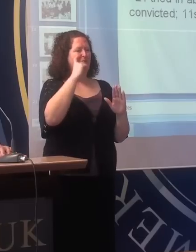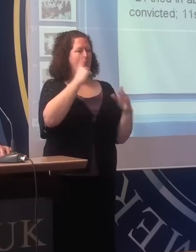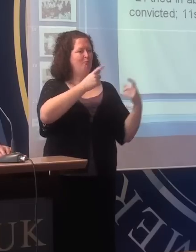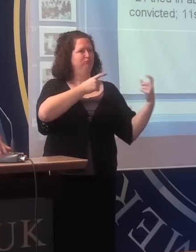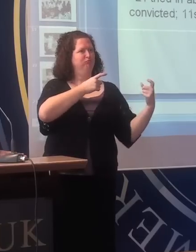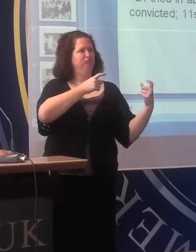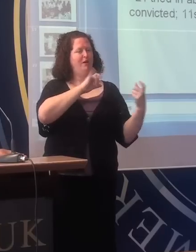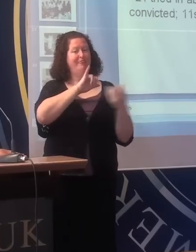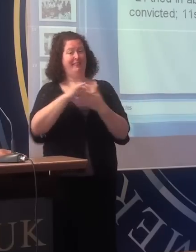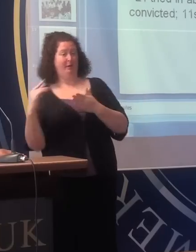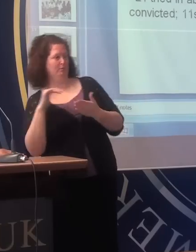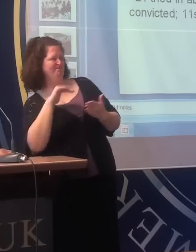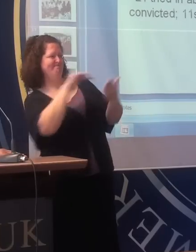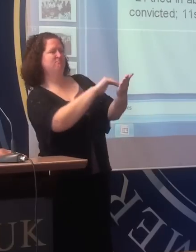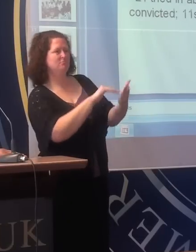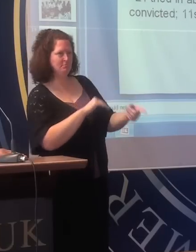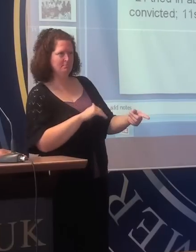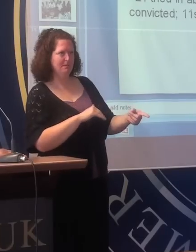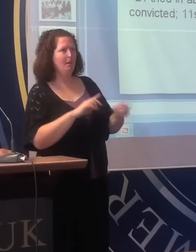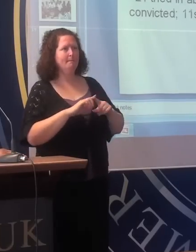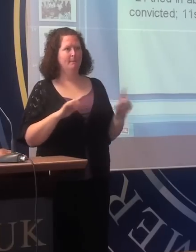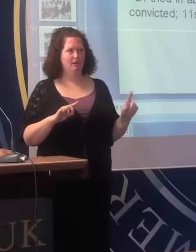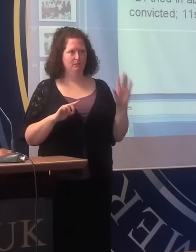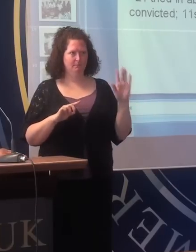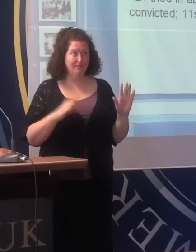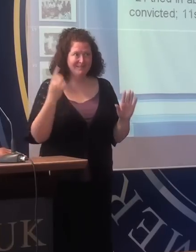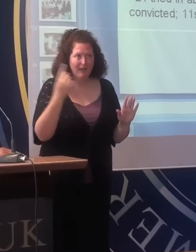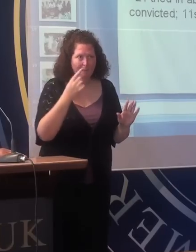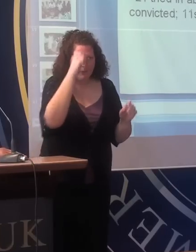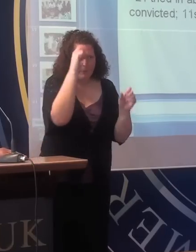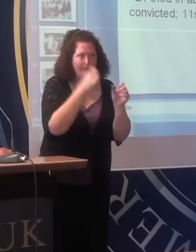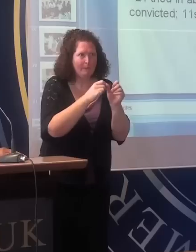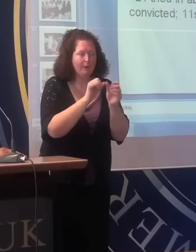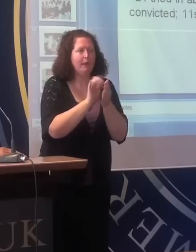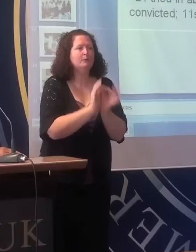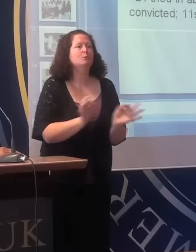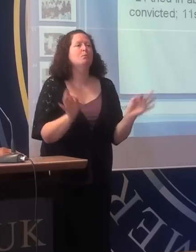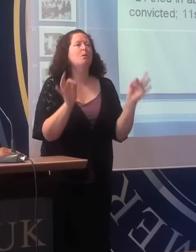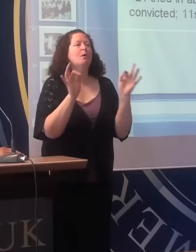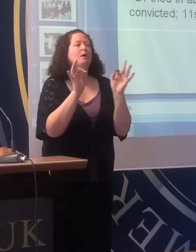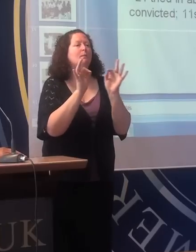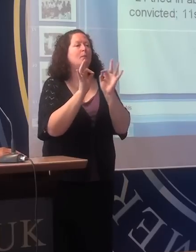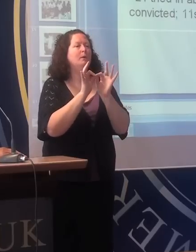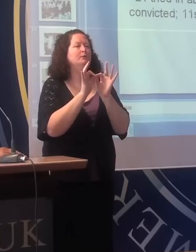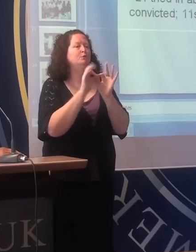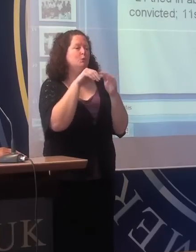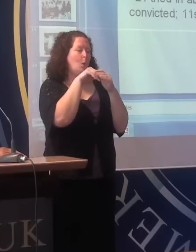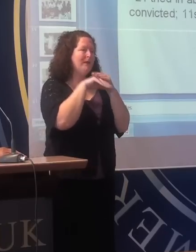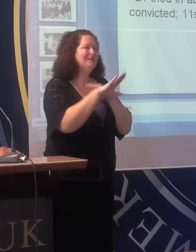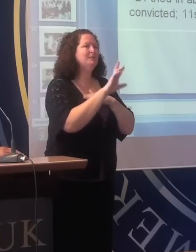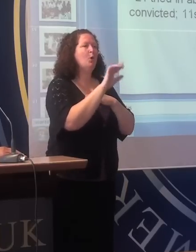rebelling. Somebody remembered that it was more important to raid the building